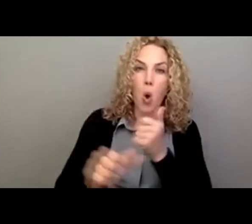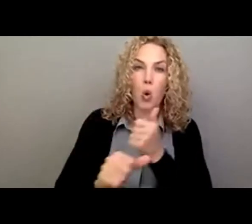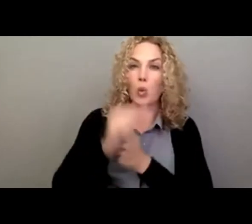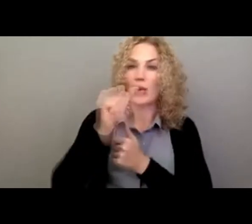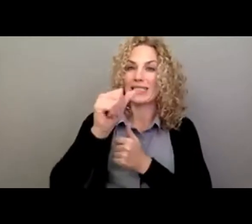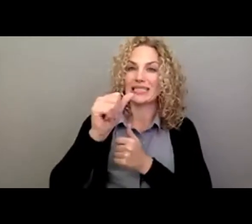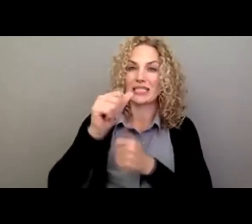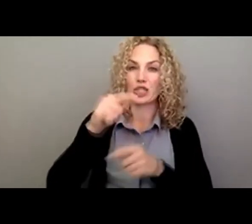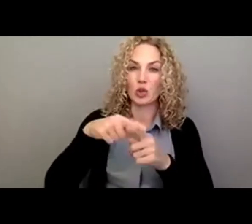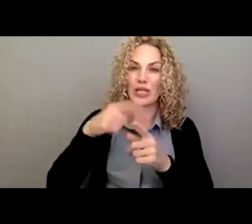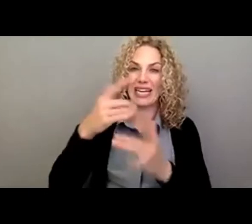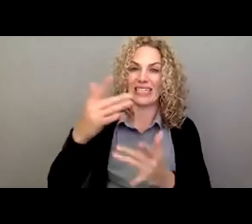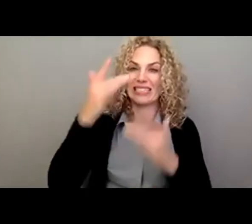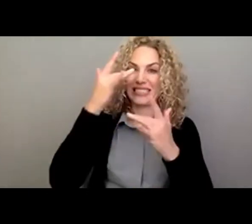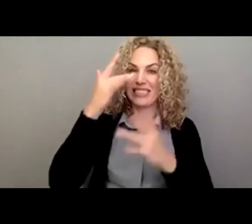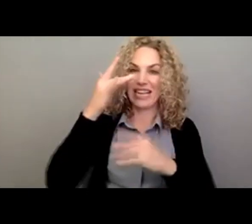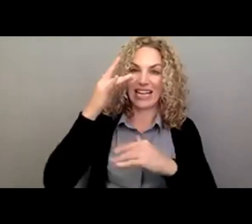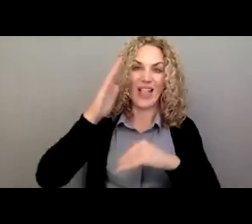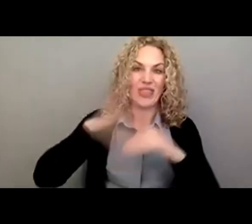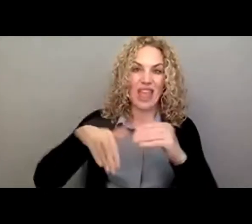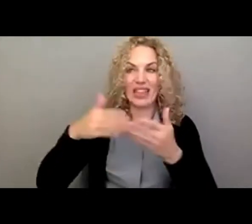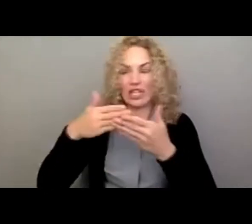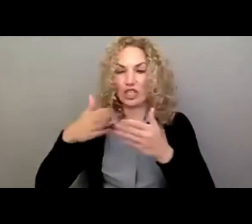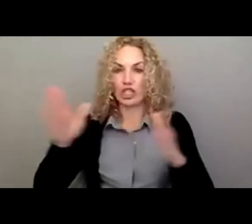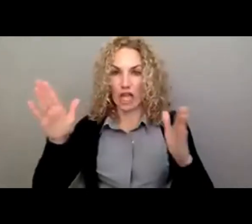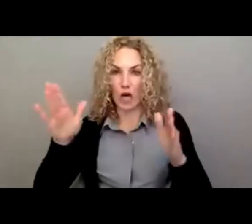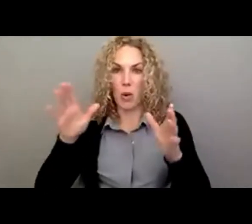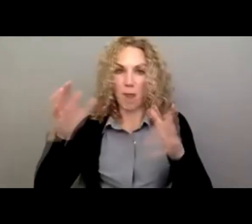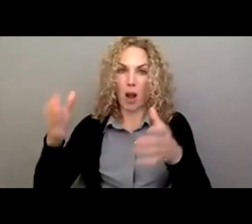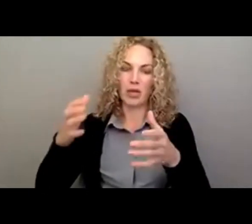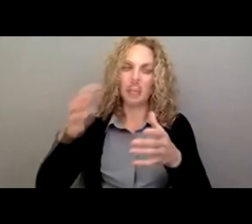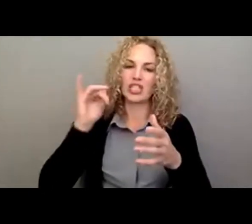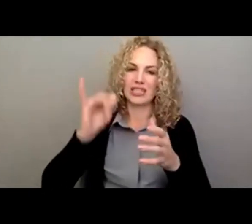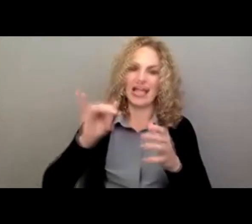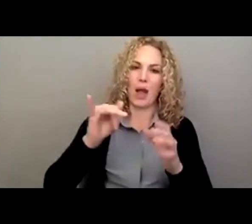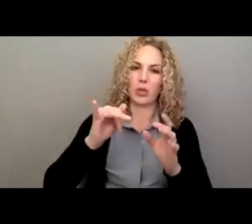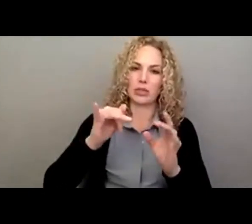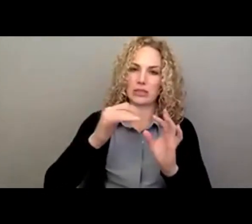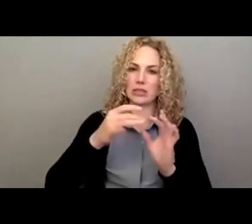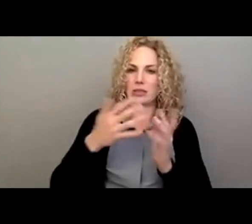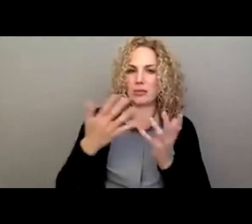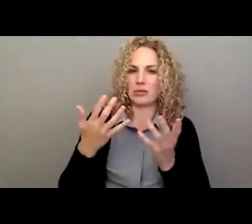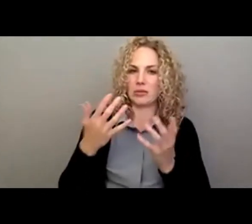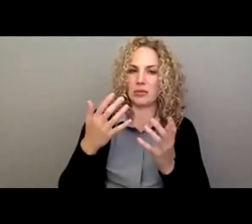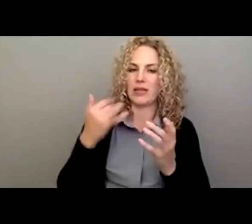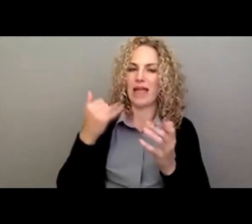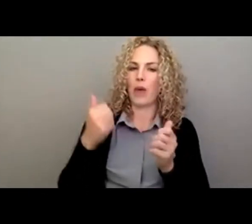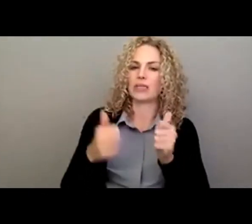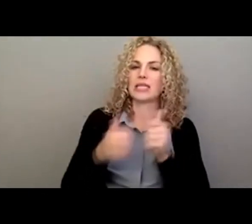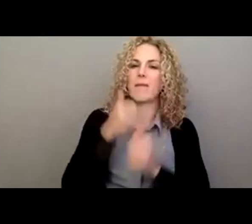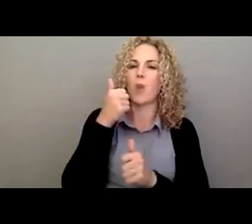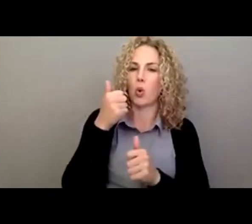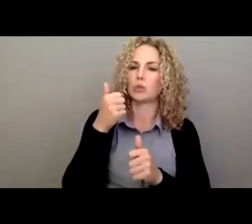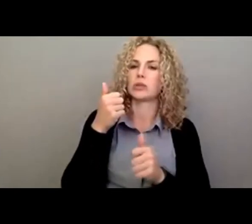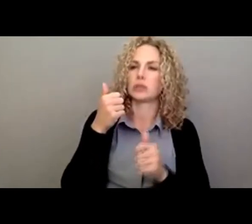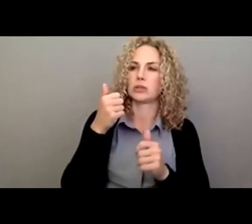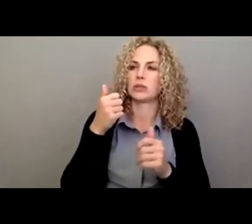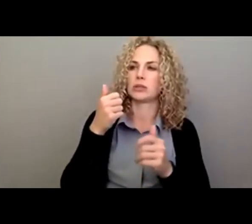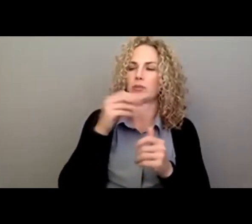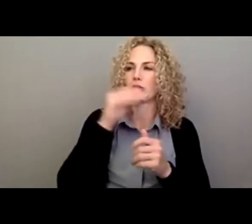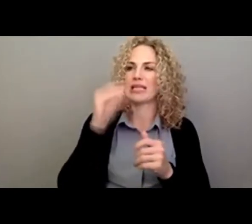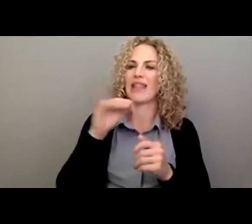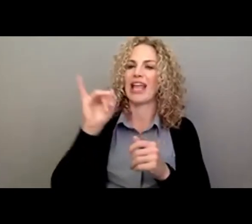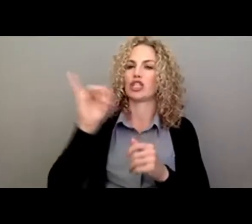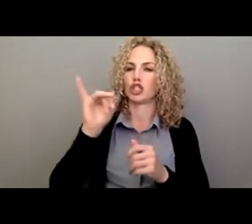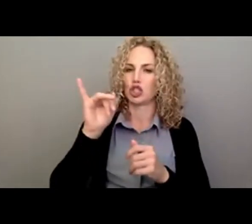population, then it's not work-related. And that was the line that most insurance companies were taking. We decided to